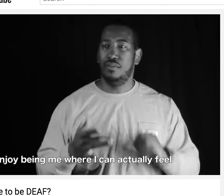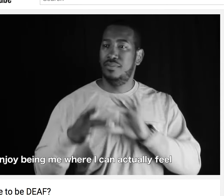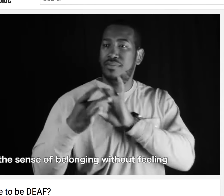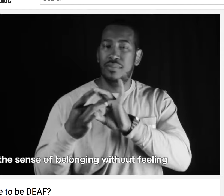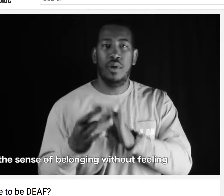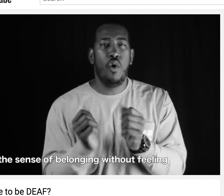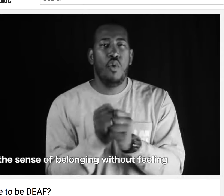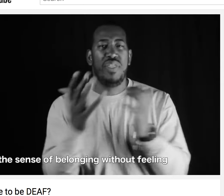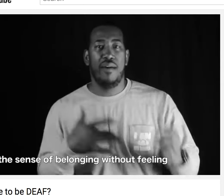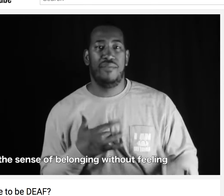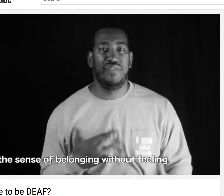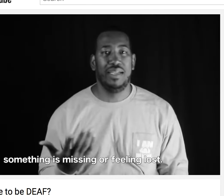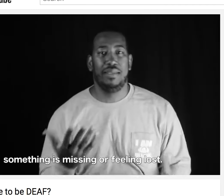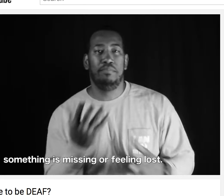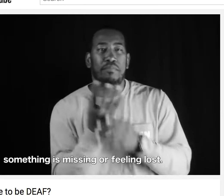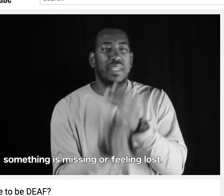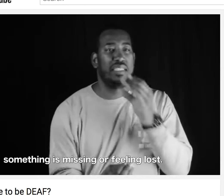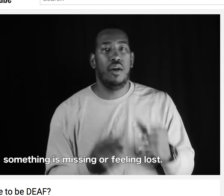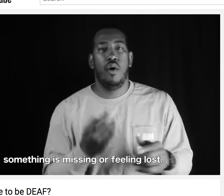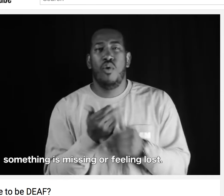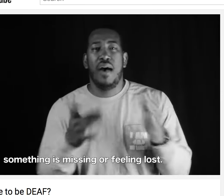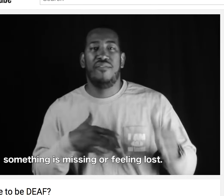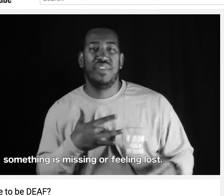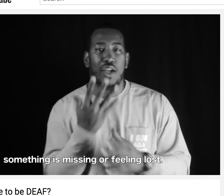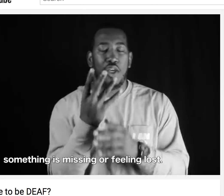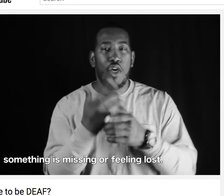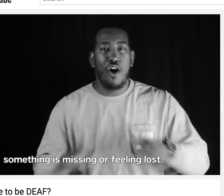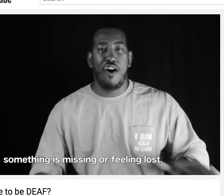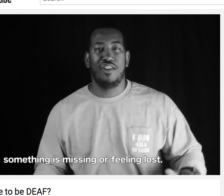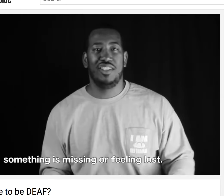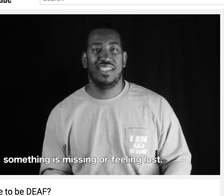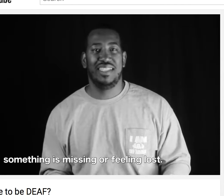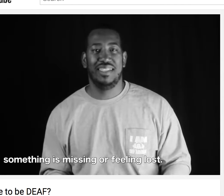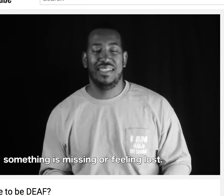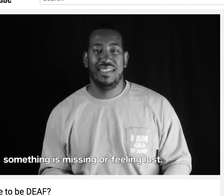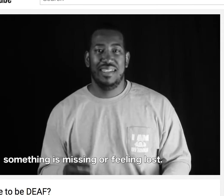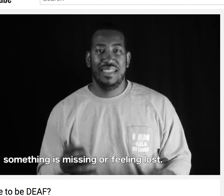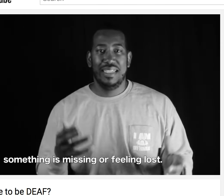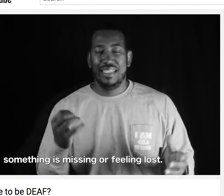I just wanted to go back where I could feel like nothing was missing.